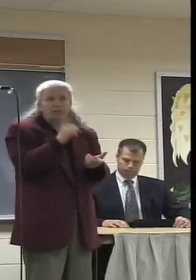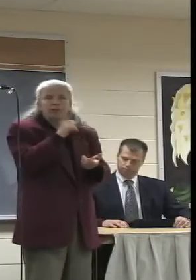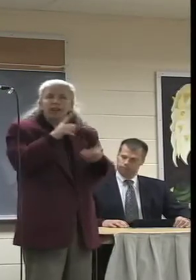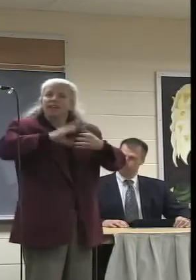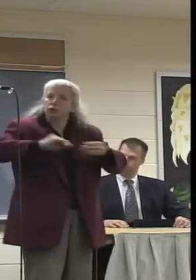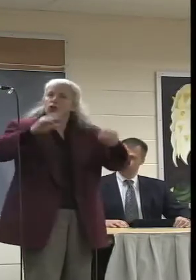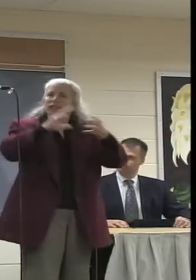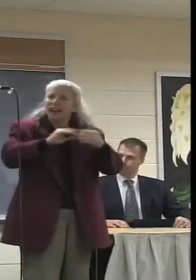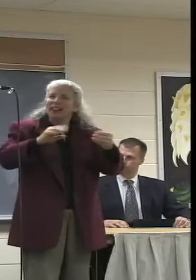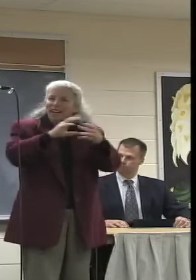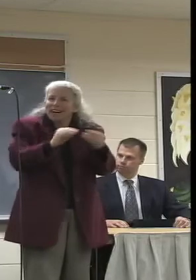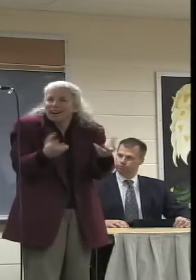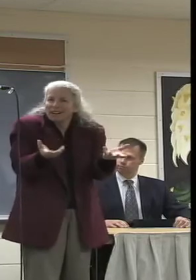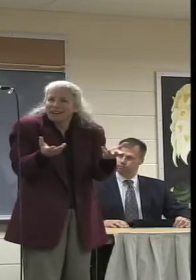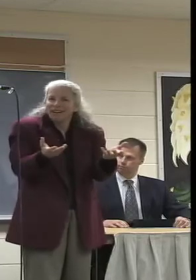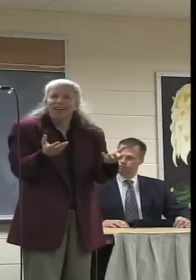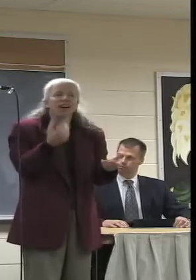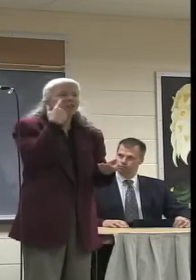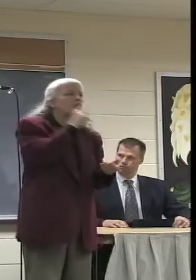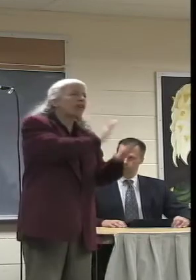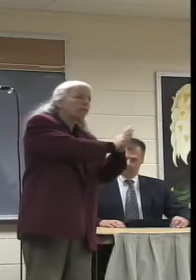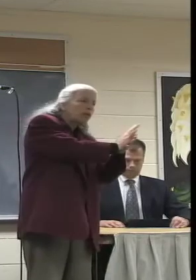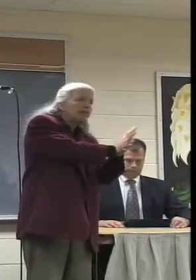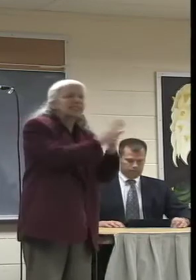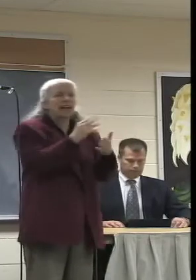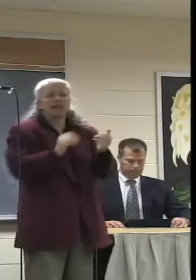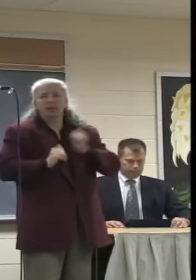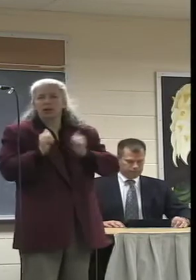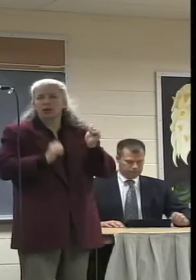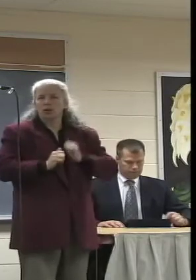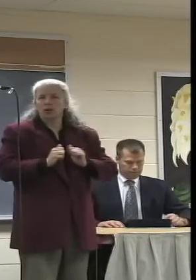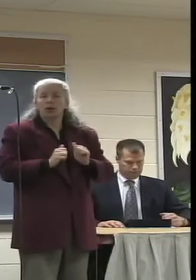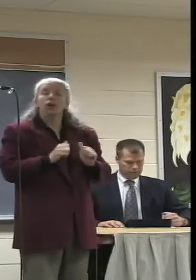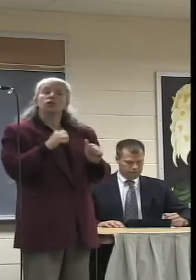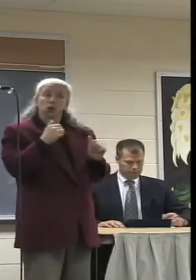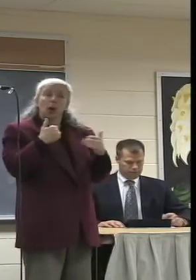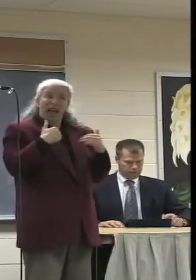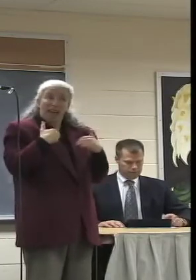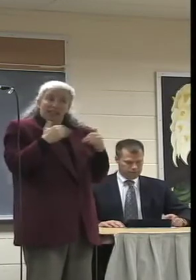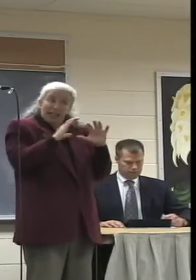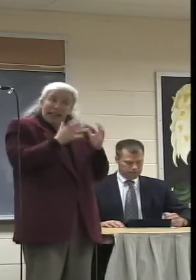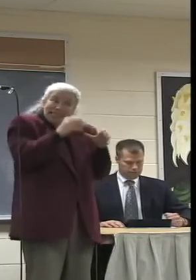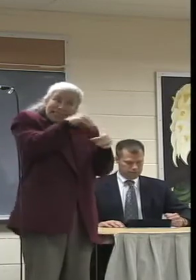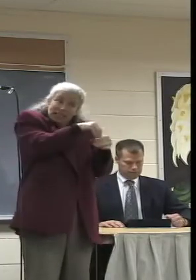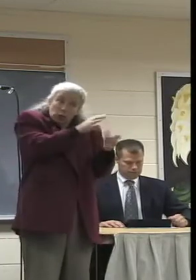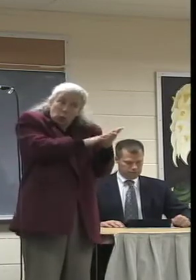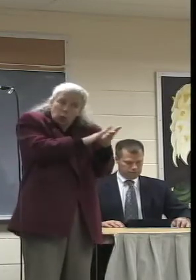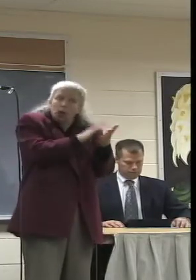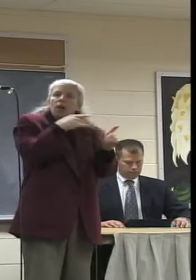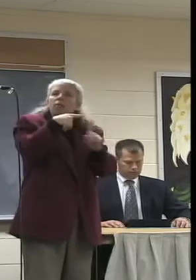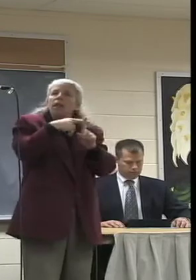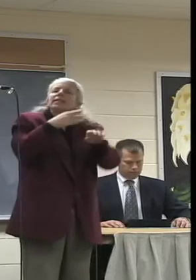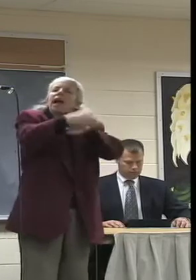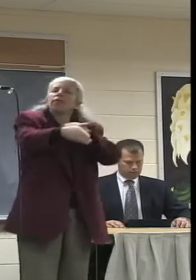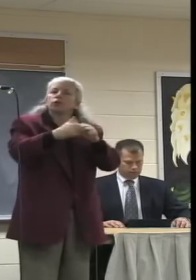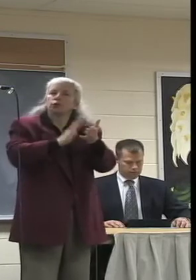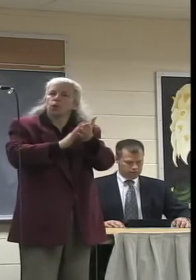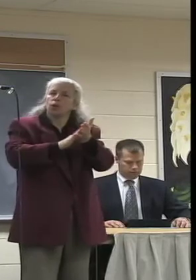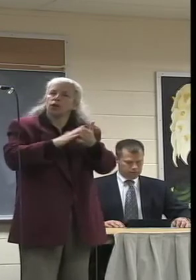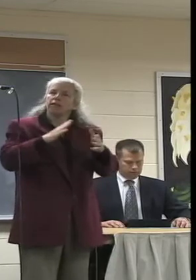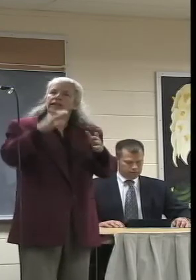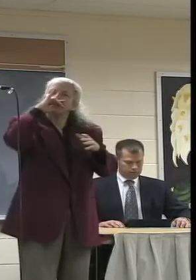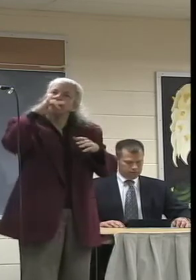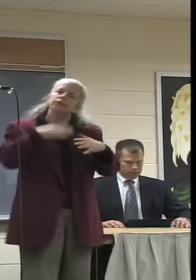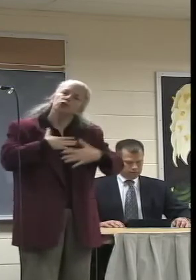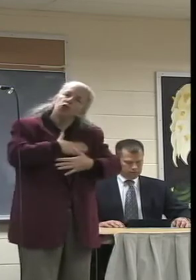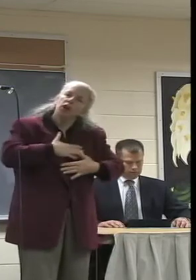we both handle as an academic subject and as an after-school extracurricular subject and make connections between those two things. I'd like to address